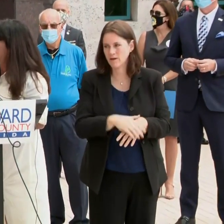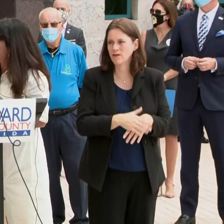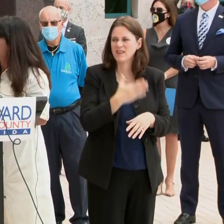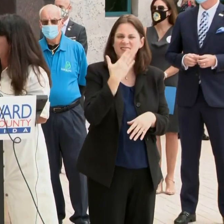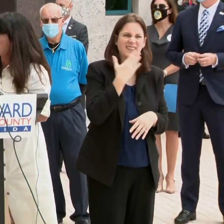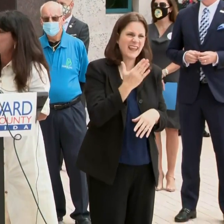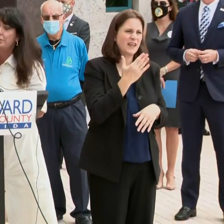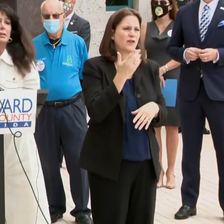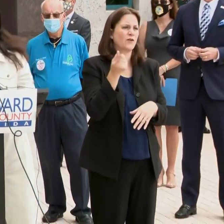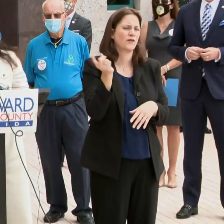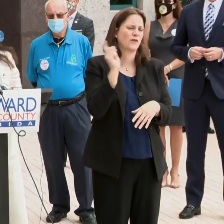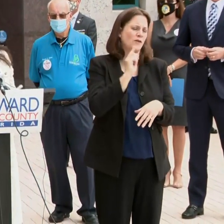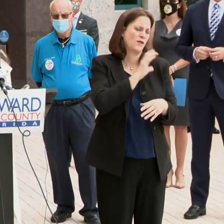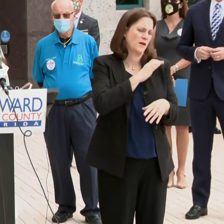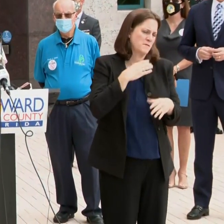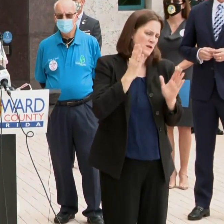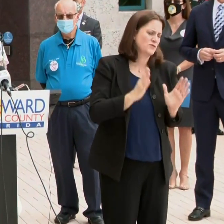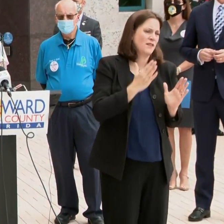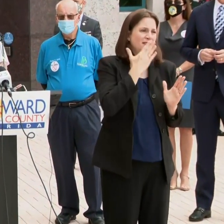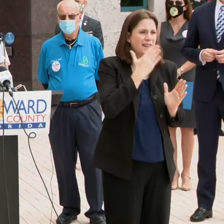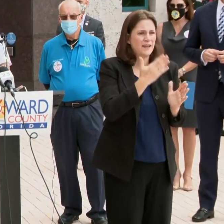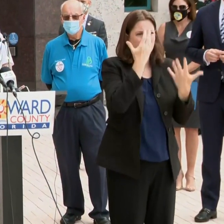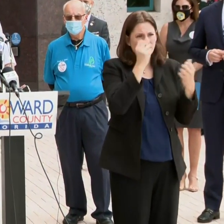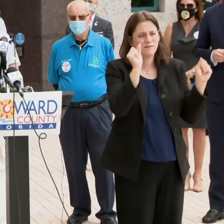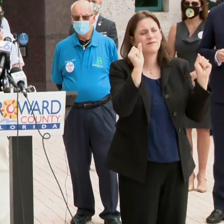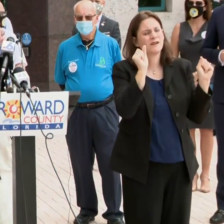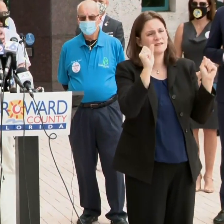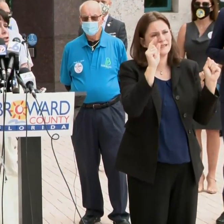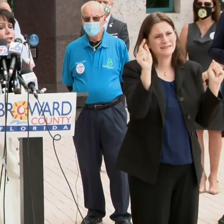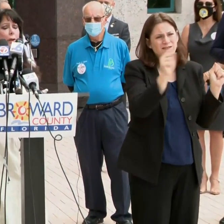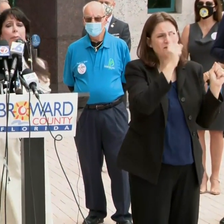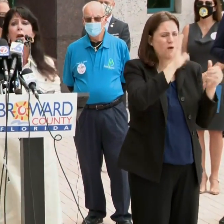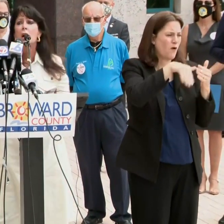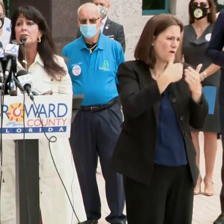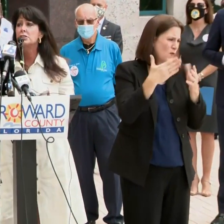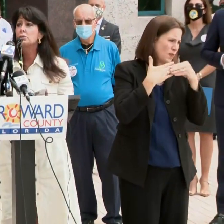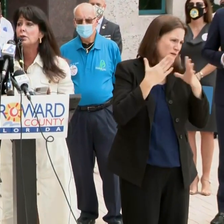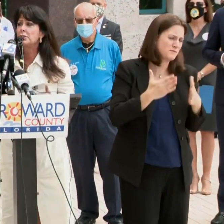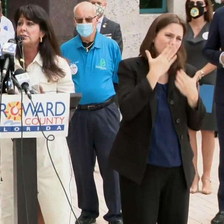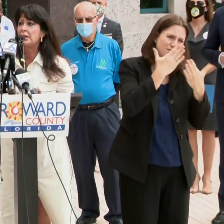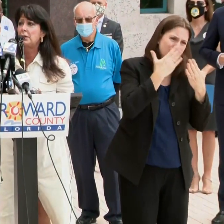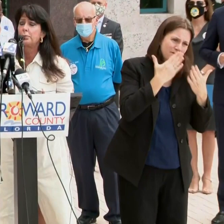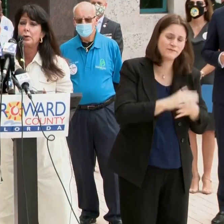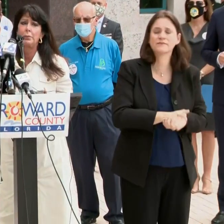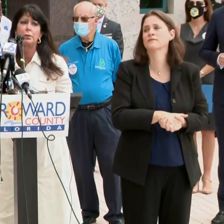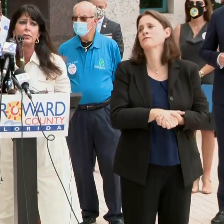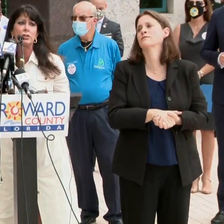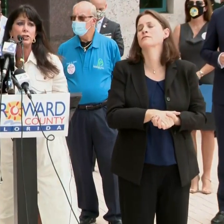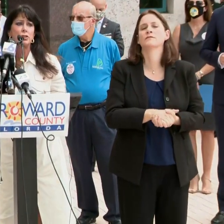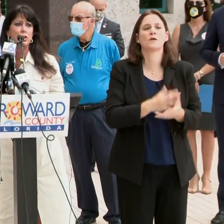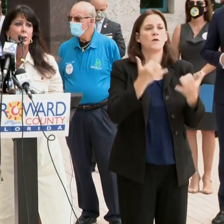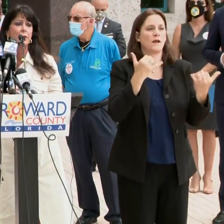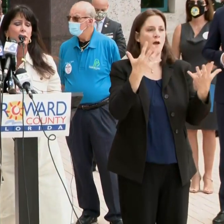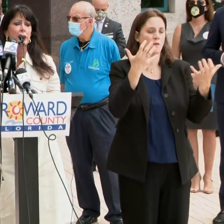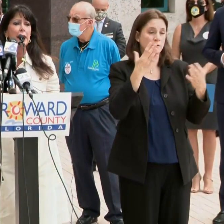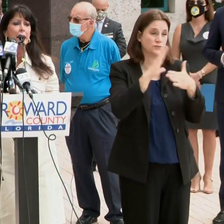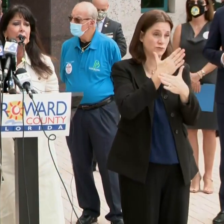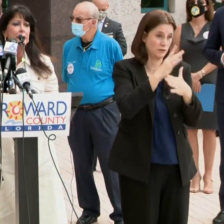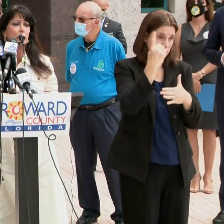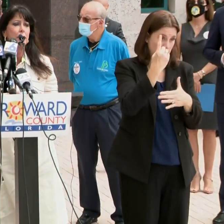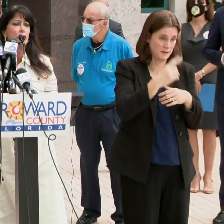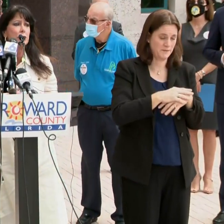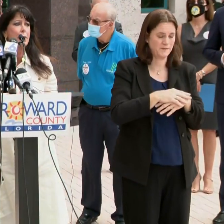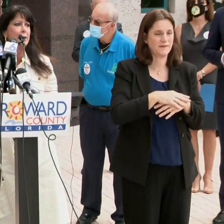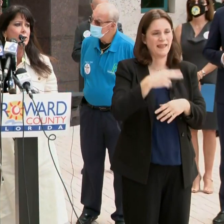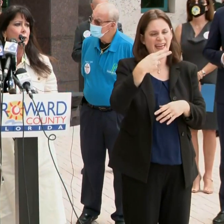Henry, County Administrator, and thank you, President Colary, for your leadership. I just wanted to take a point of privilege to share with you that